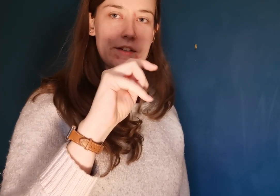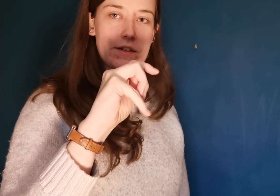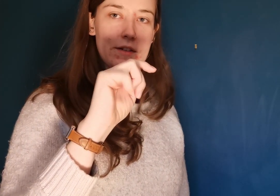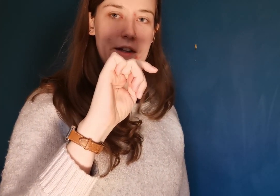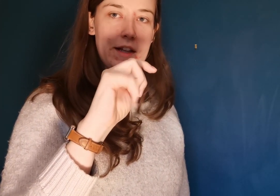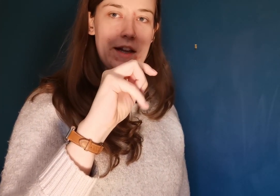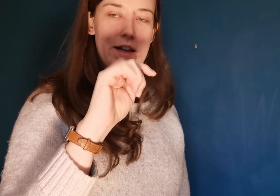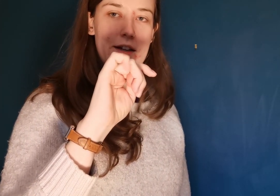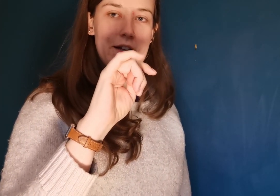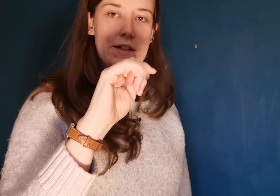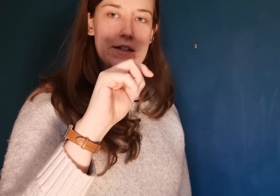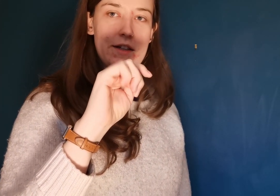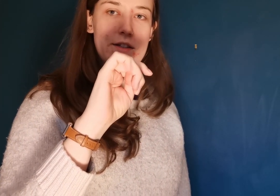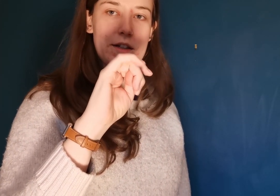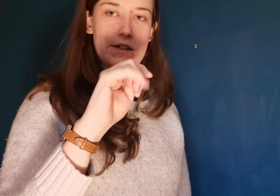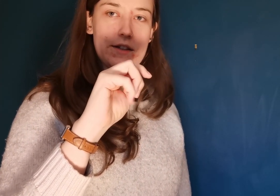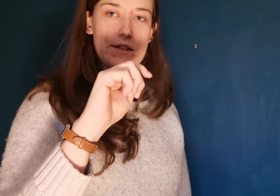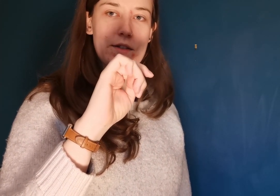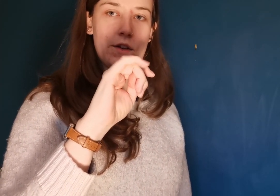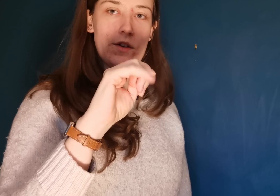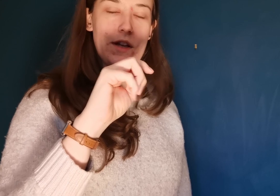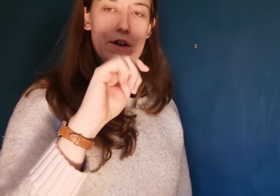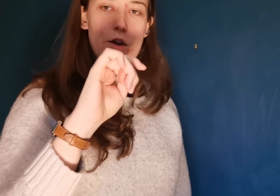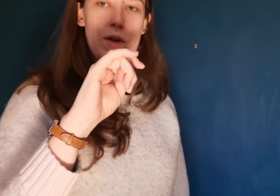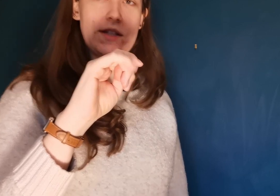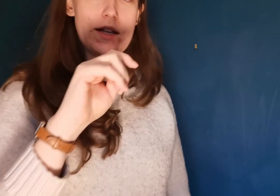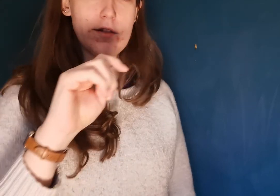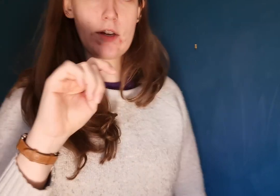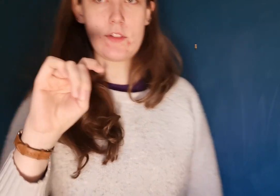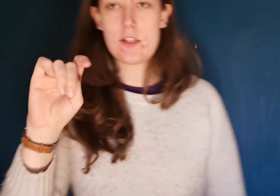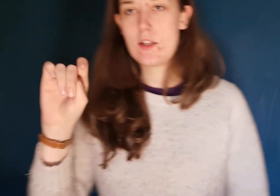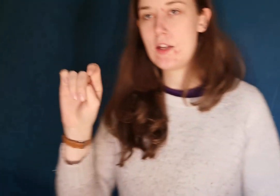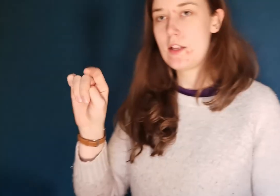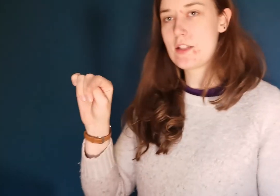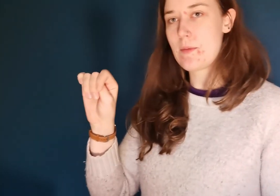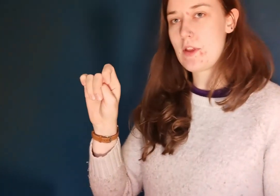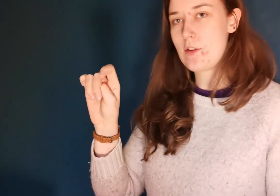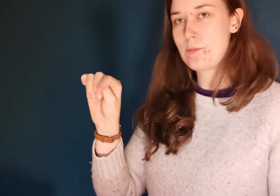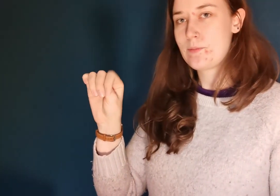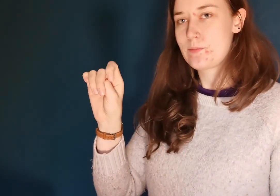or like that. Just little circles, always nice and rounded. Same with other one.